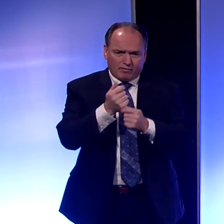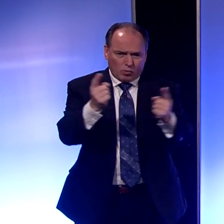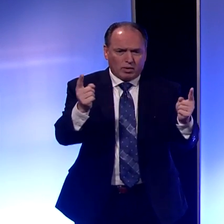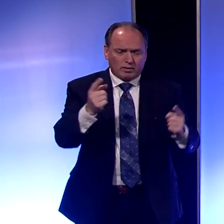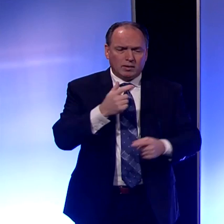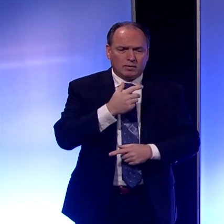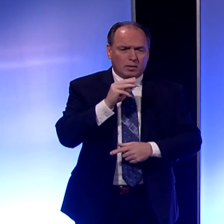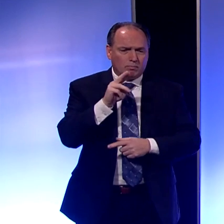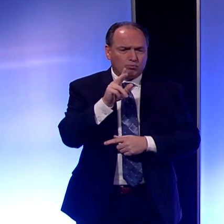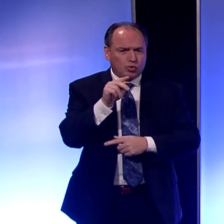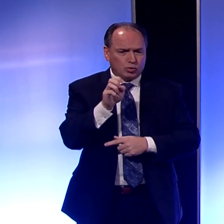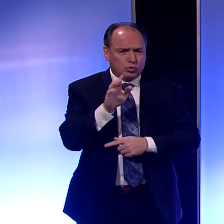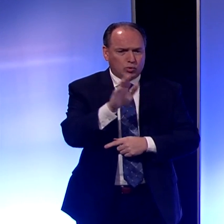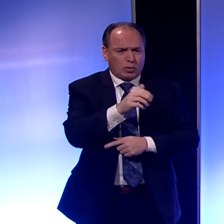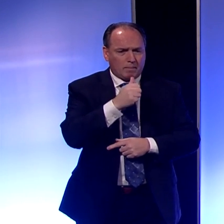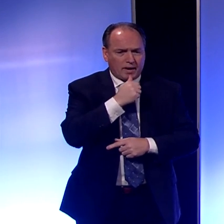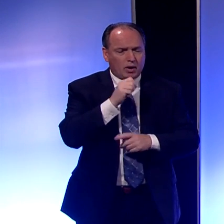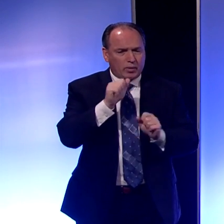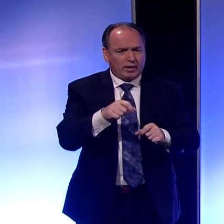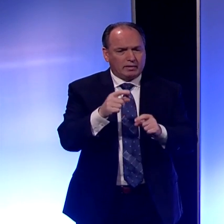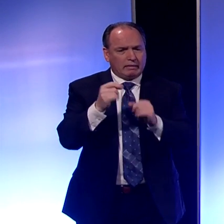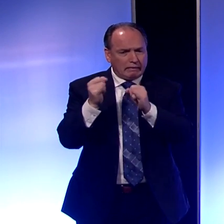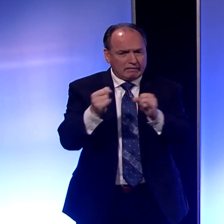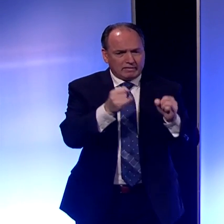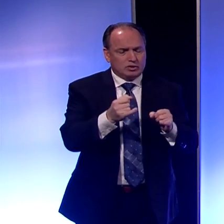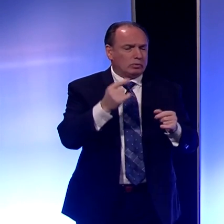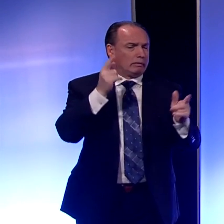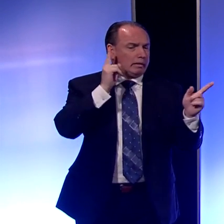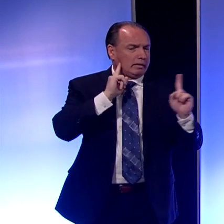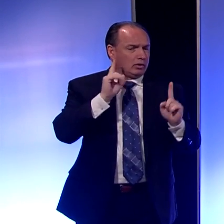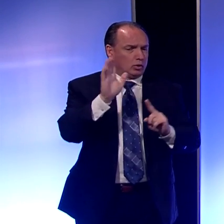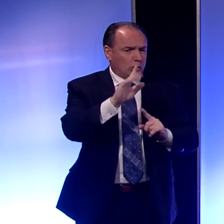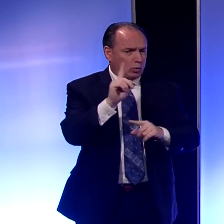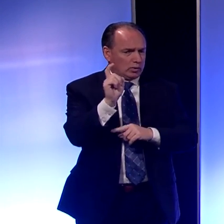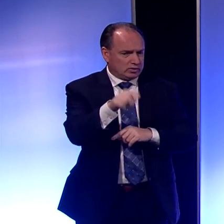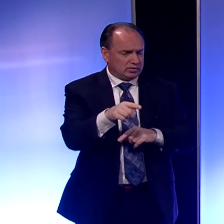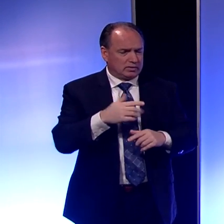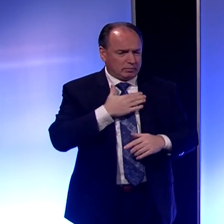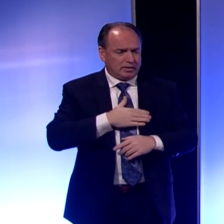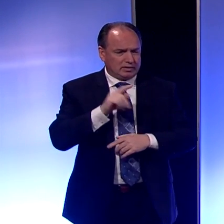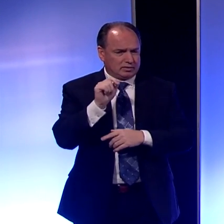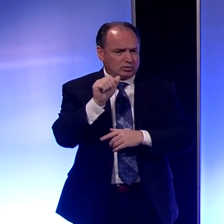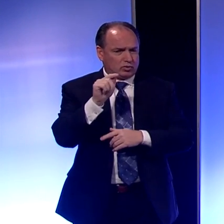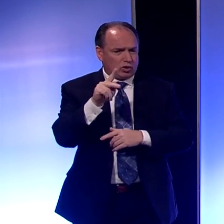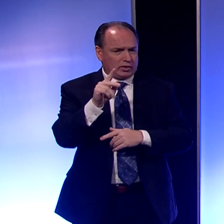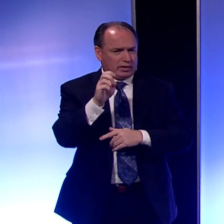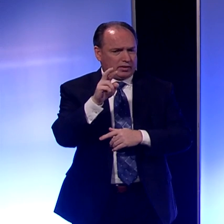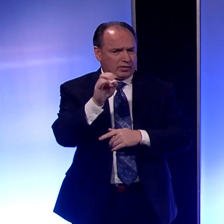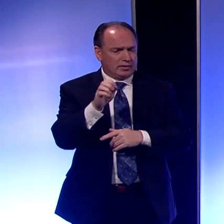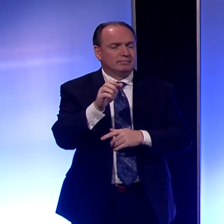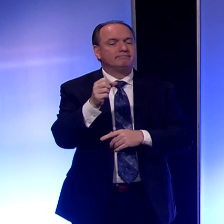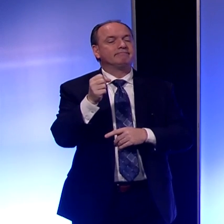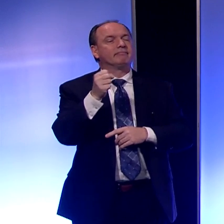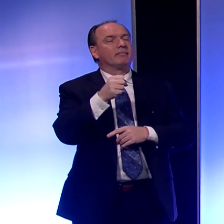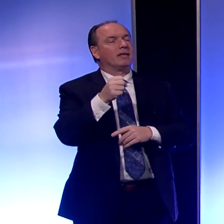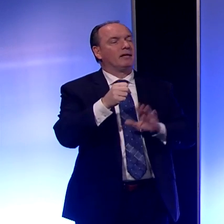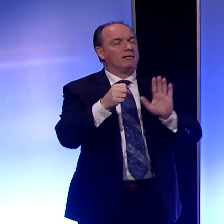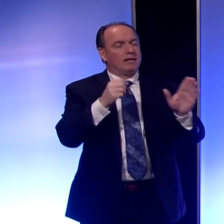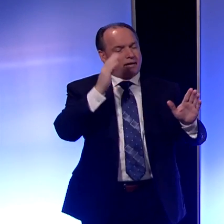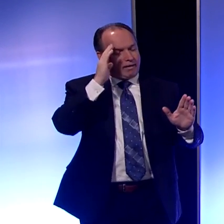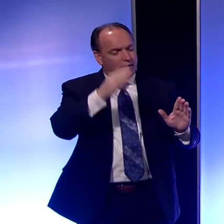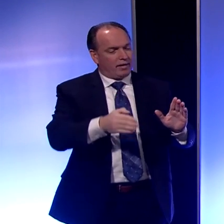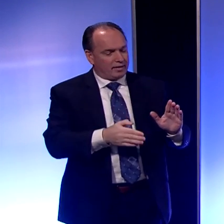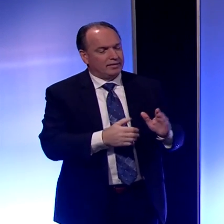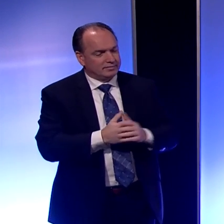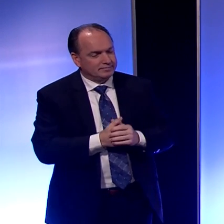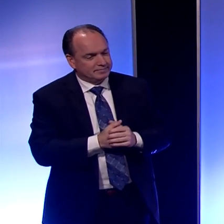mute your mics so that we can hear the questions. 100. Talk Erie? Yes. Hi. This is Shaney